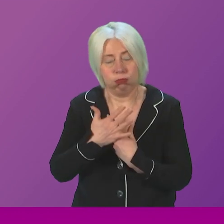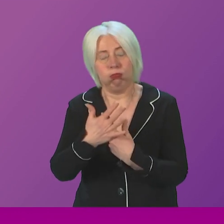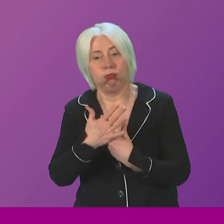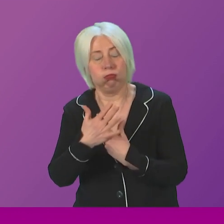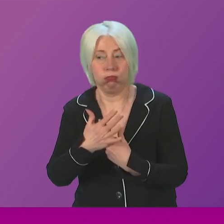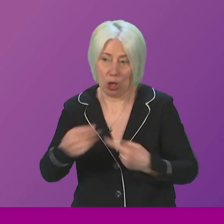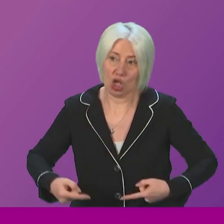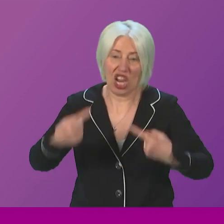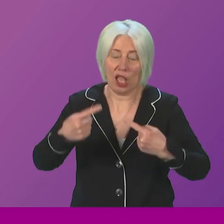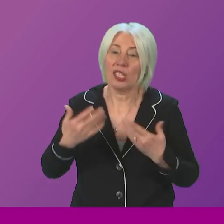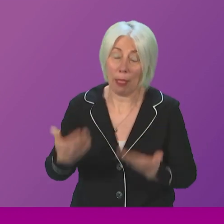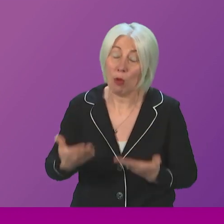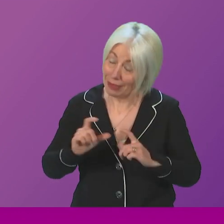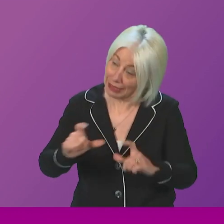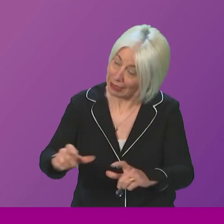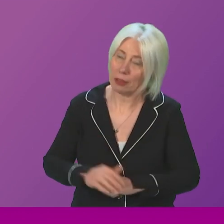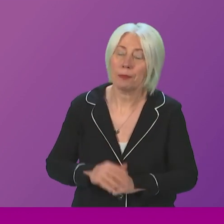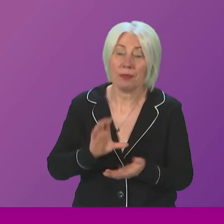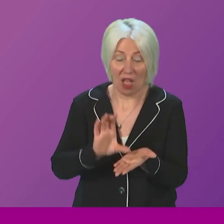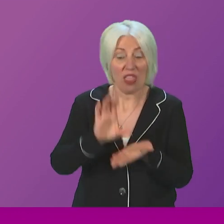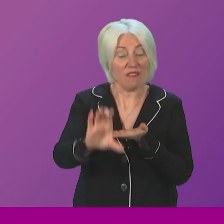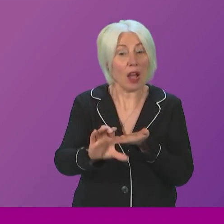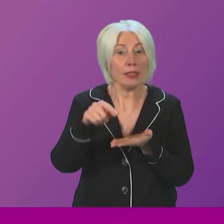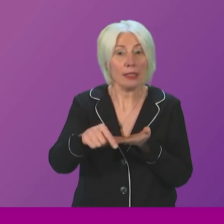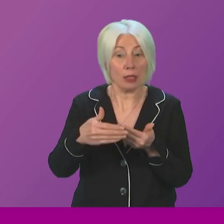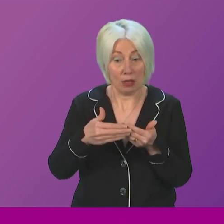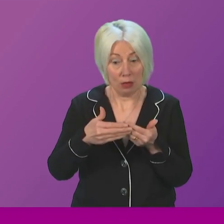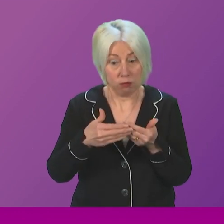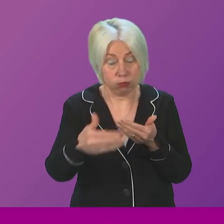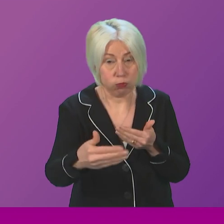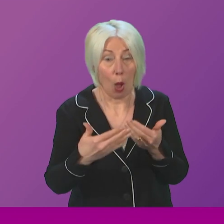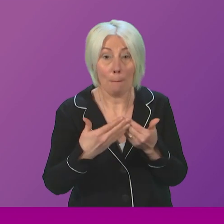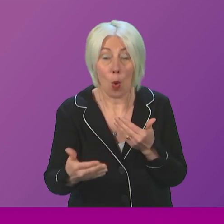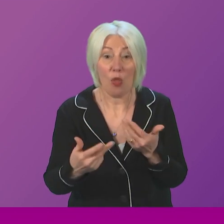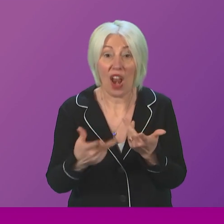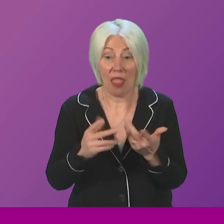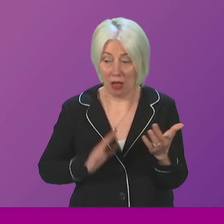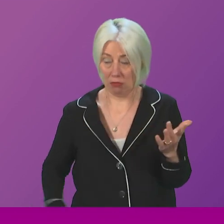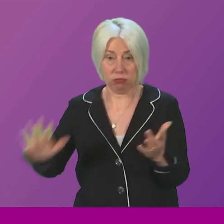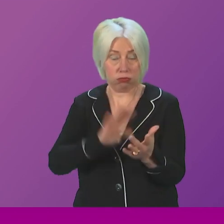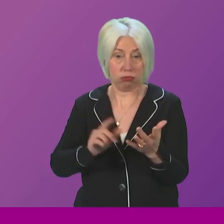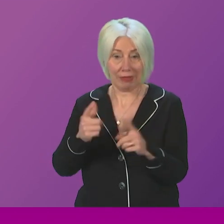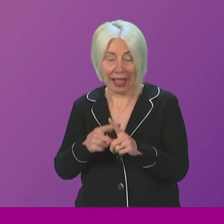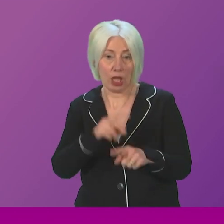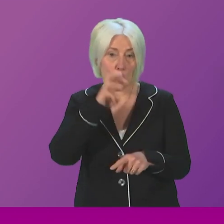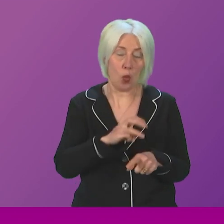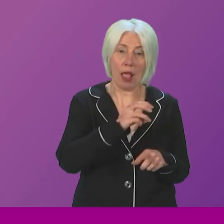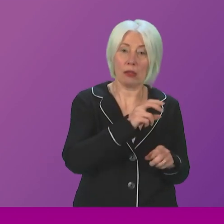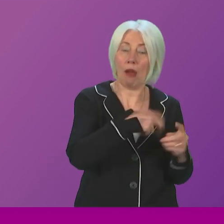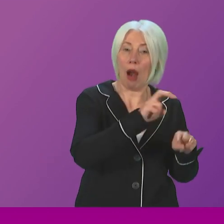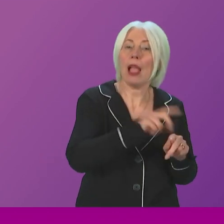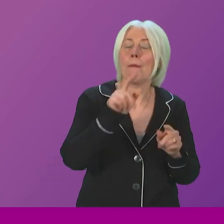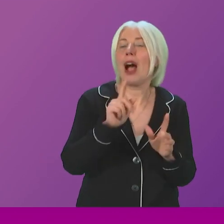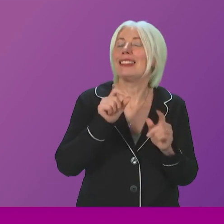significant challenge. Our fund continued for longer than any other UK nation, but it was always a temporary measure,